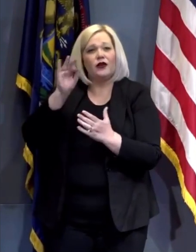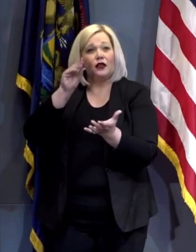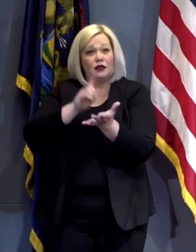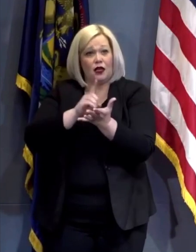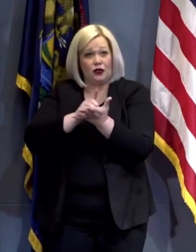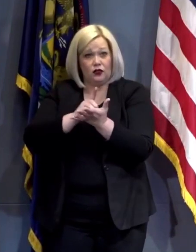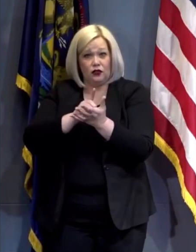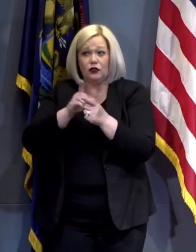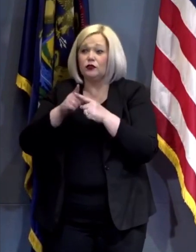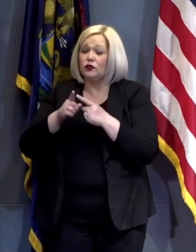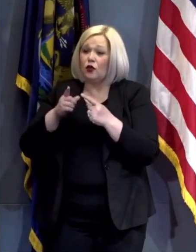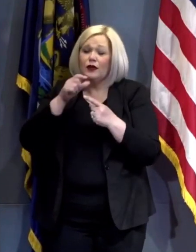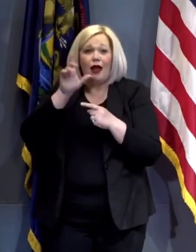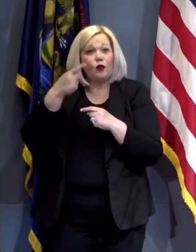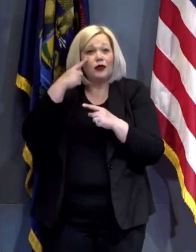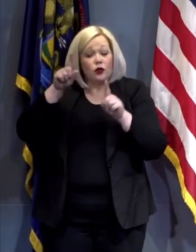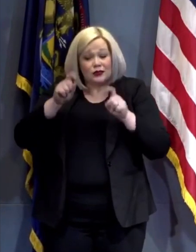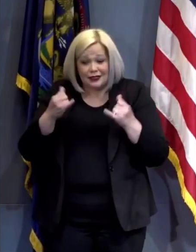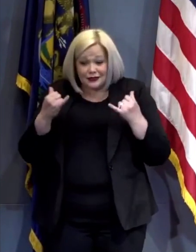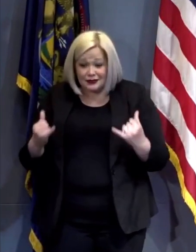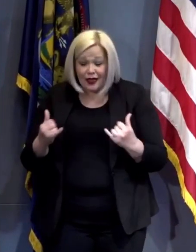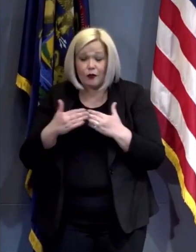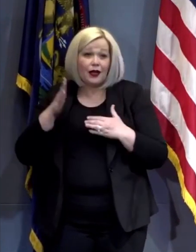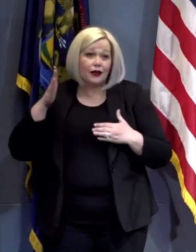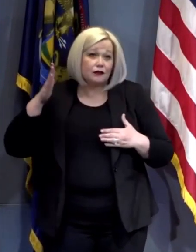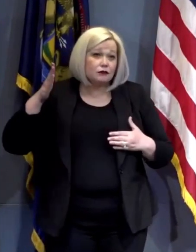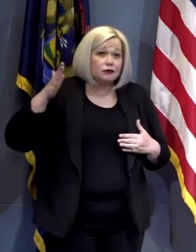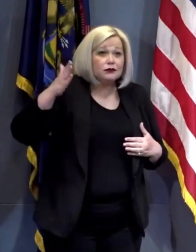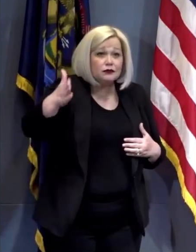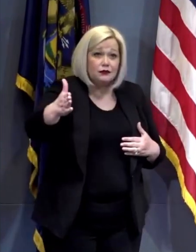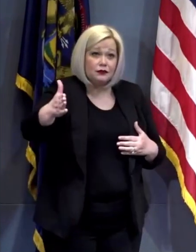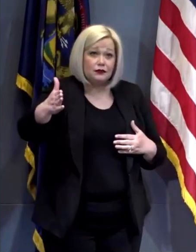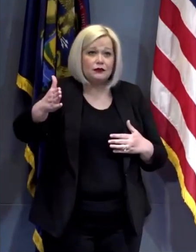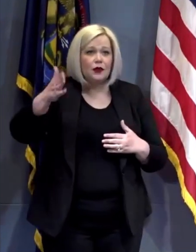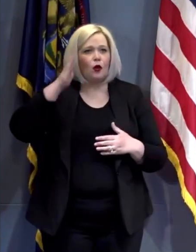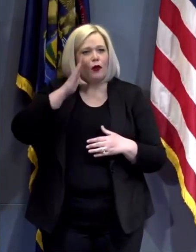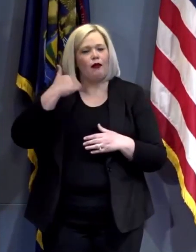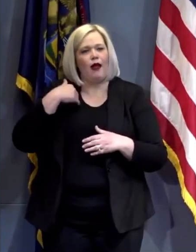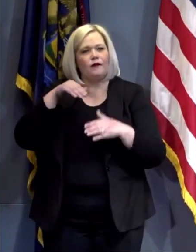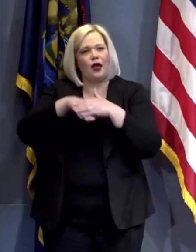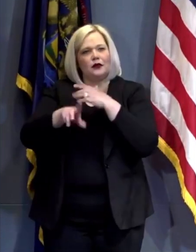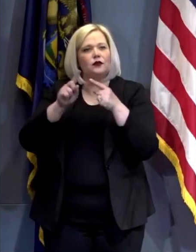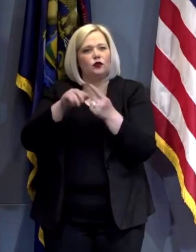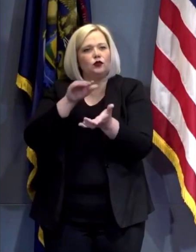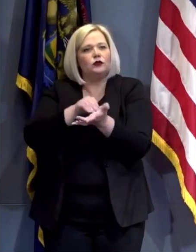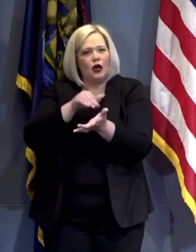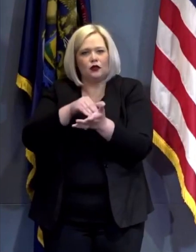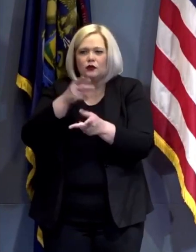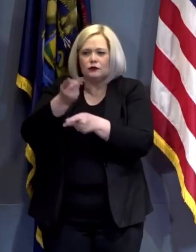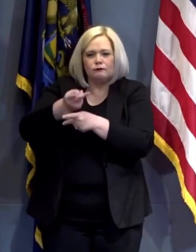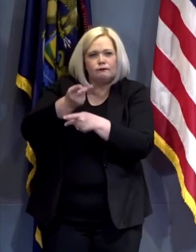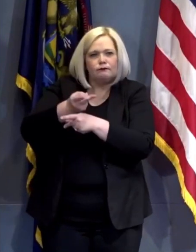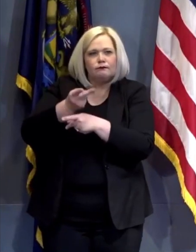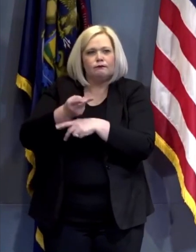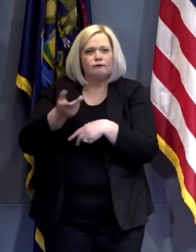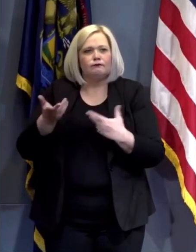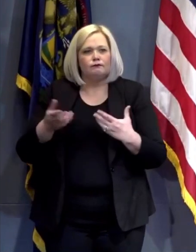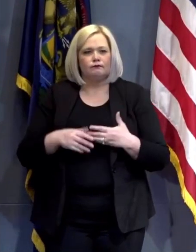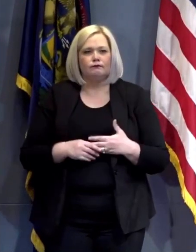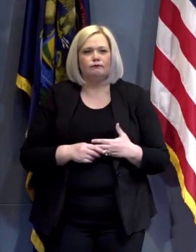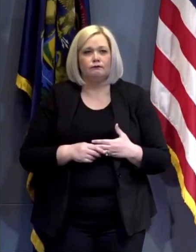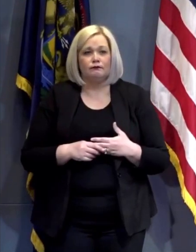in the long term to help deal with some of the other challenges and health health issues that when mixed with COVID-19 have proven so deadly